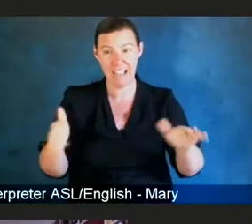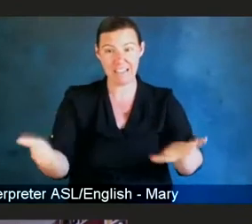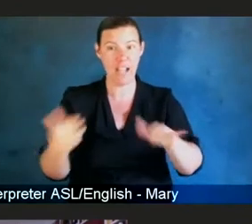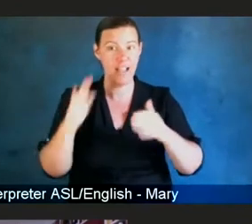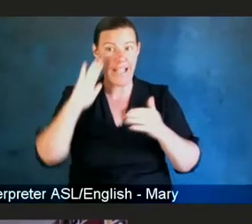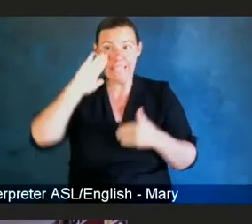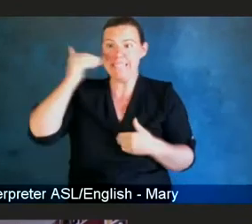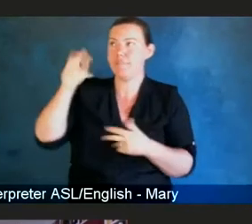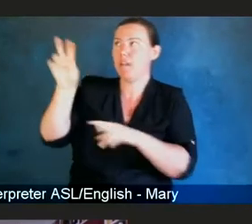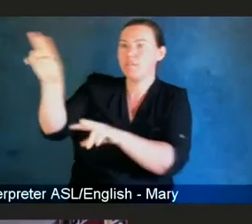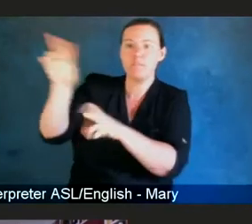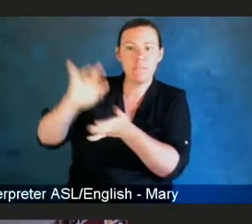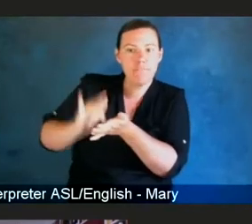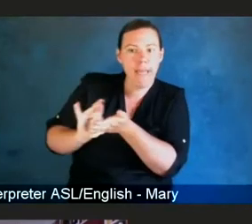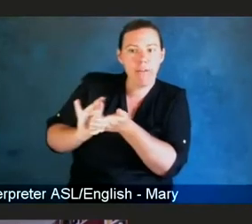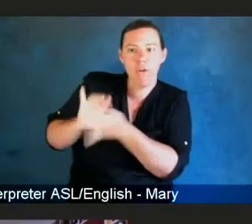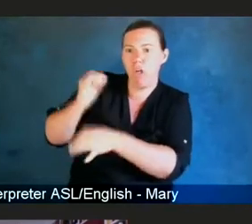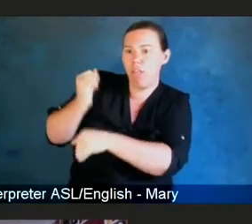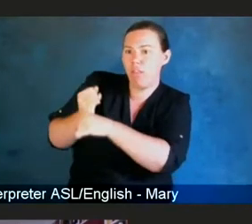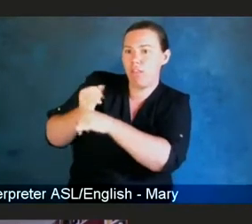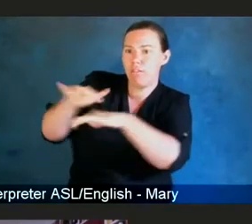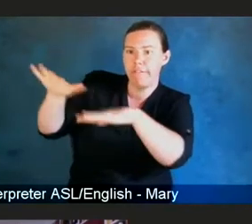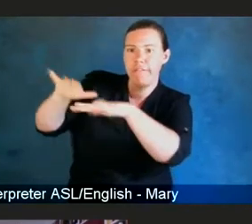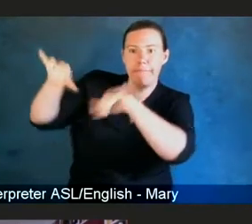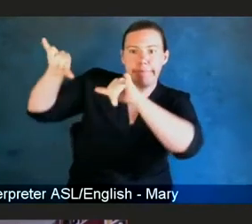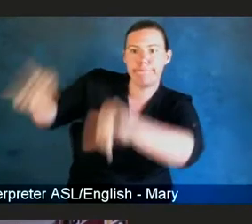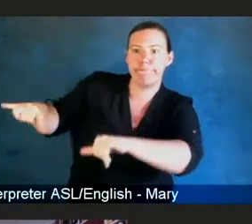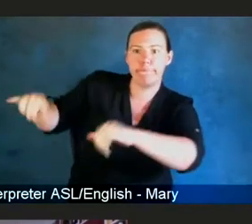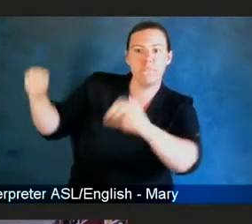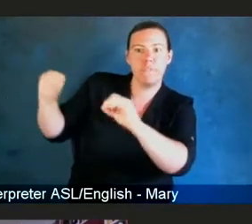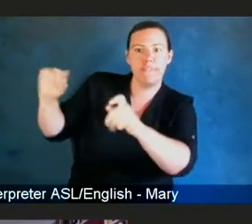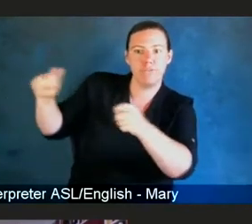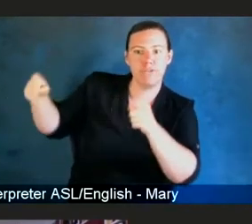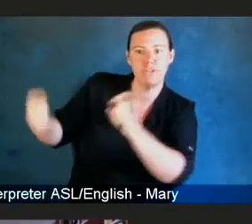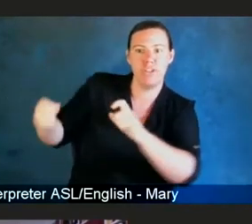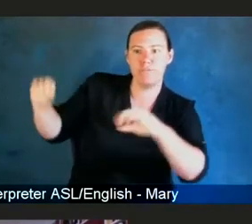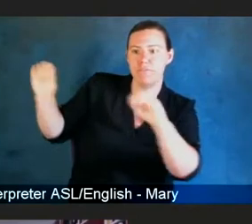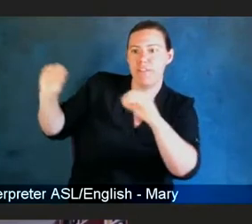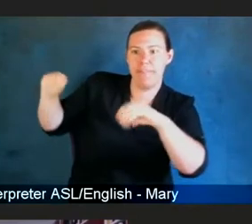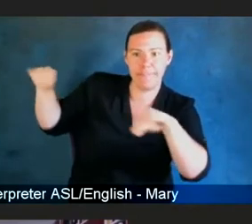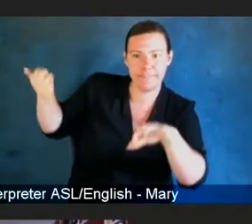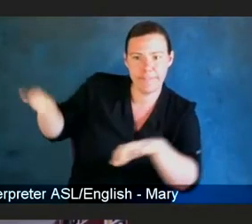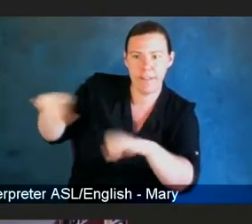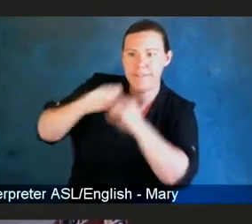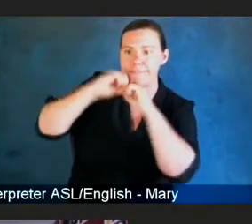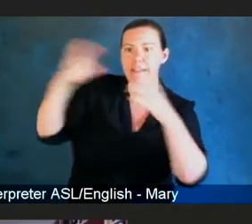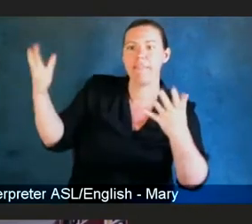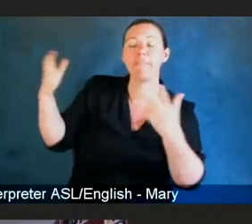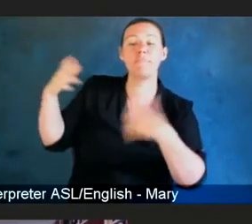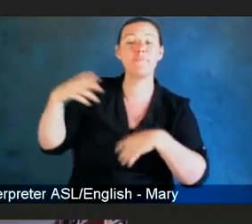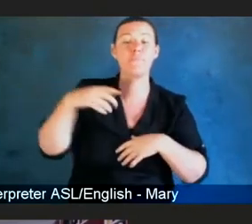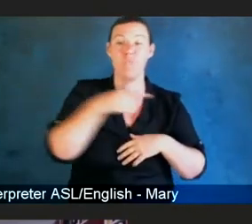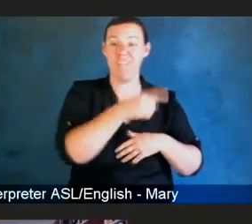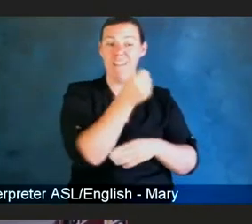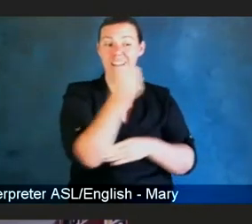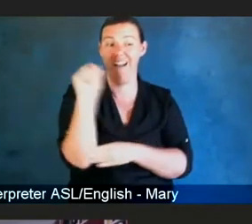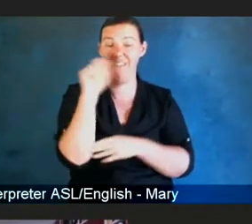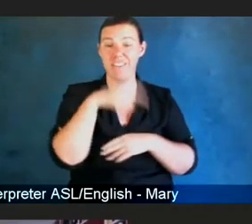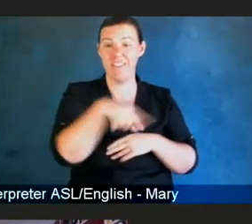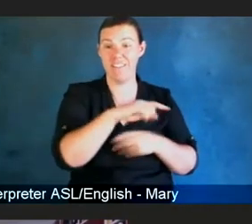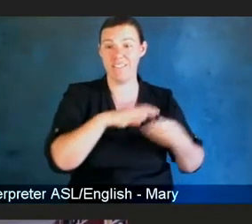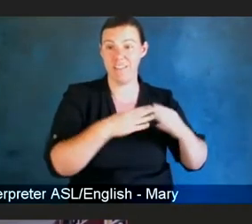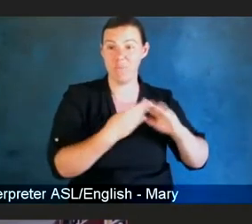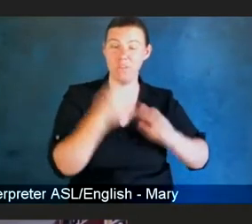So as he said, they petitioned both the Food and Drug Administration to do more.